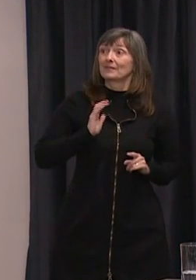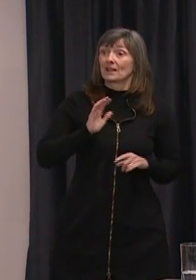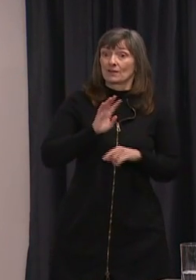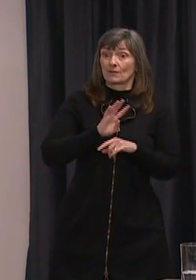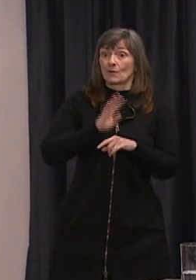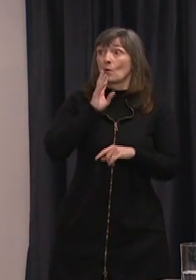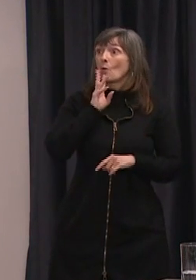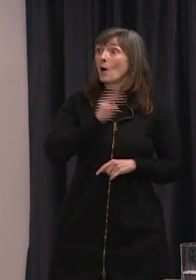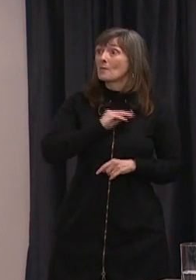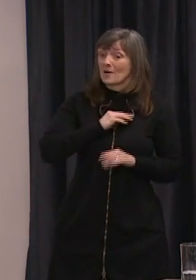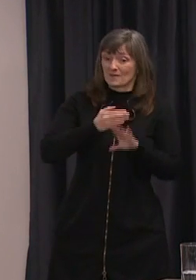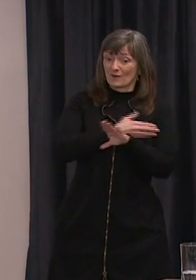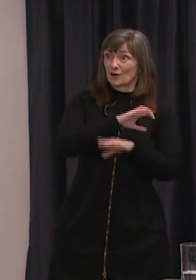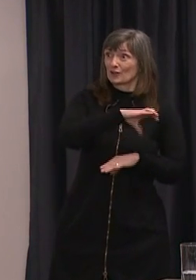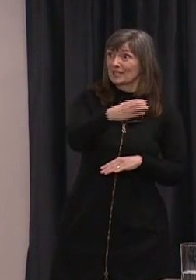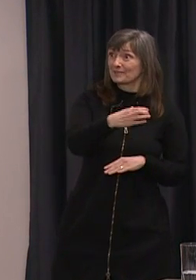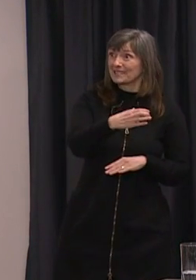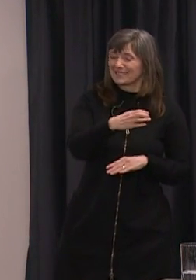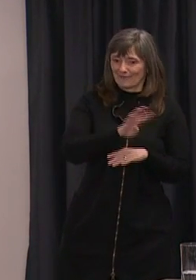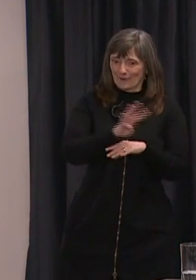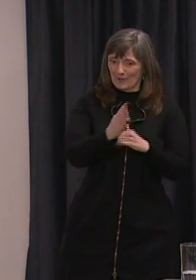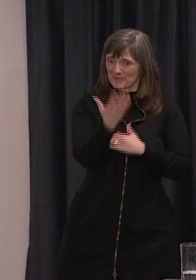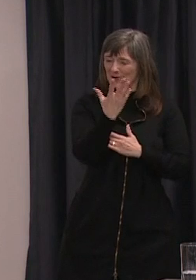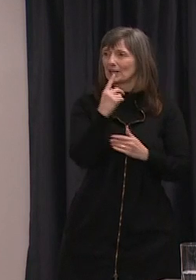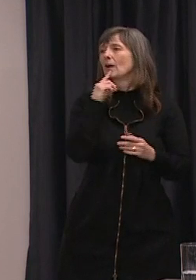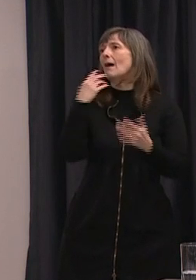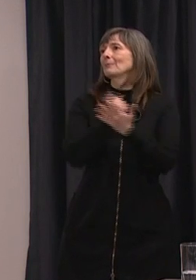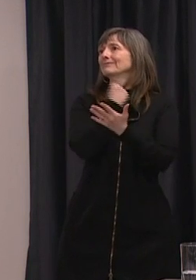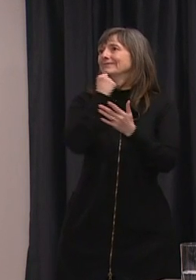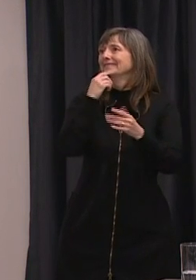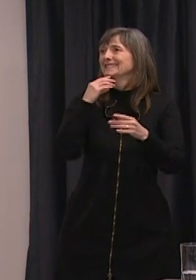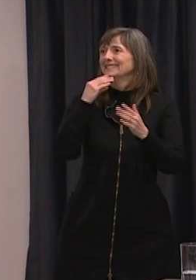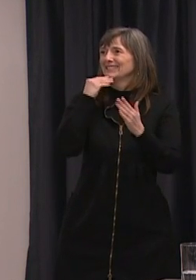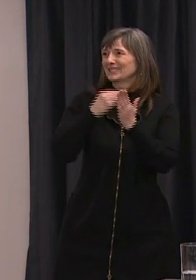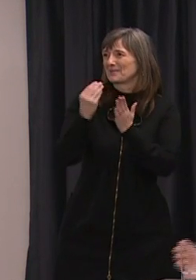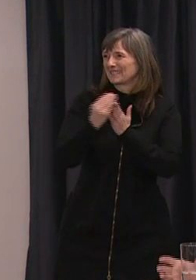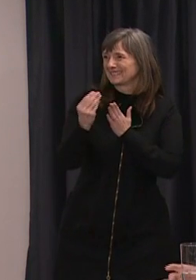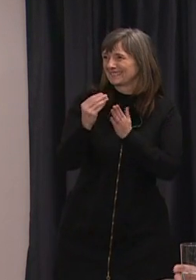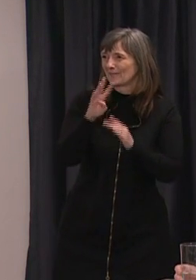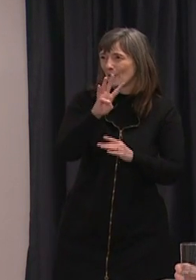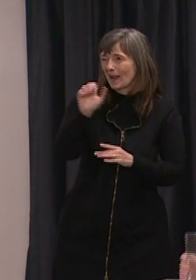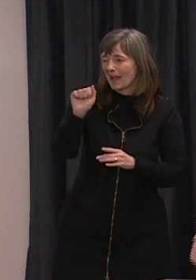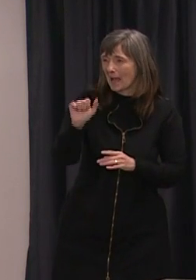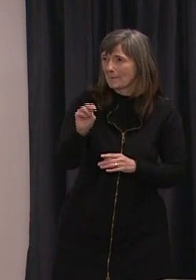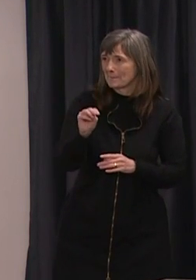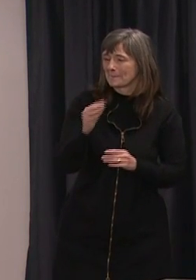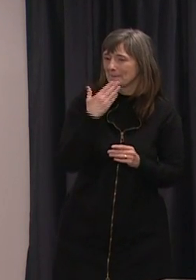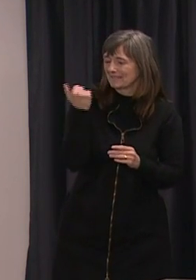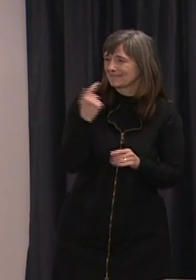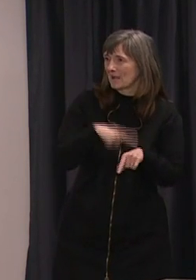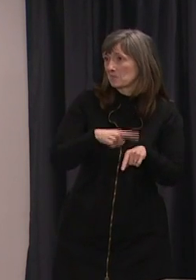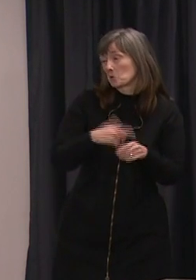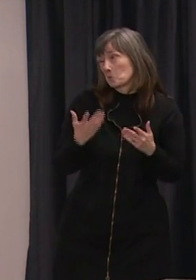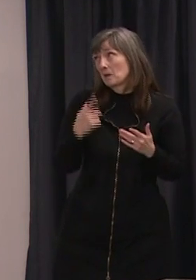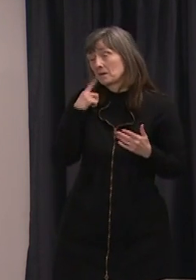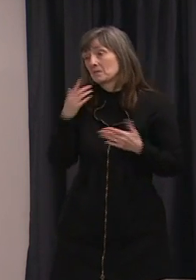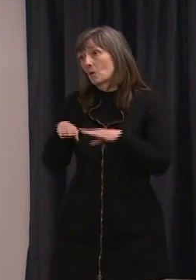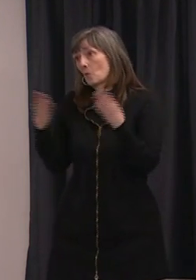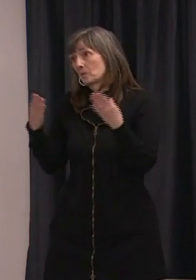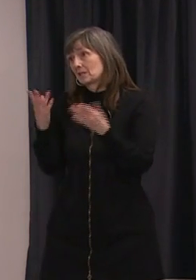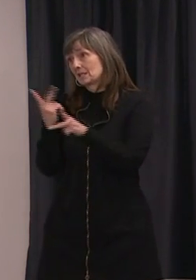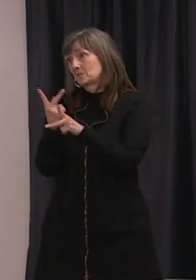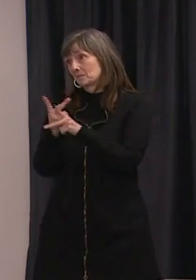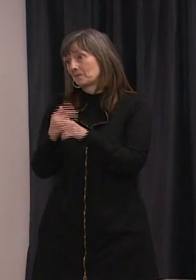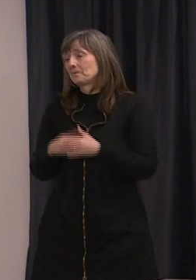o'clock in the morning before christmas is it was really good time to go shopping the other question is about testing centers we've seen other provinces establish these